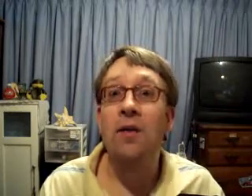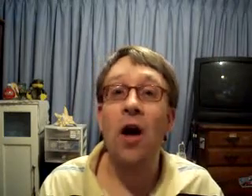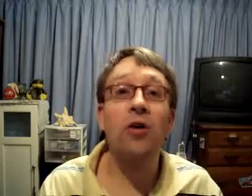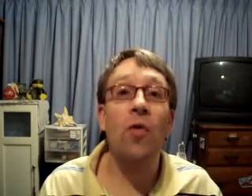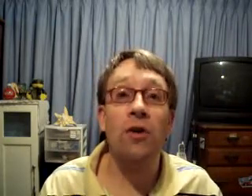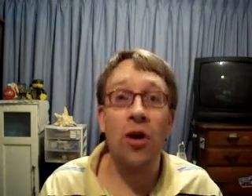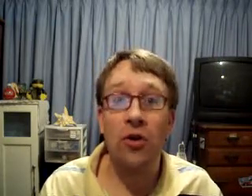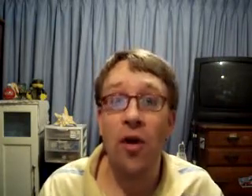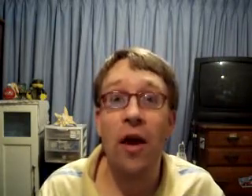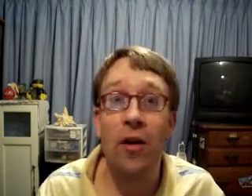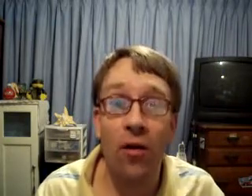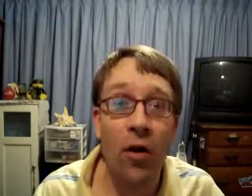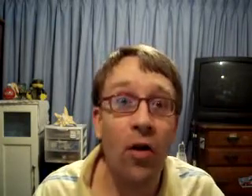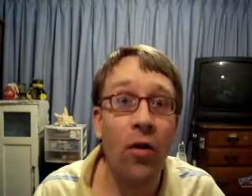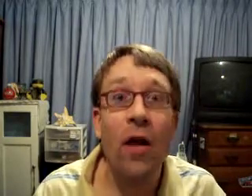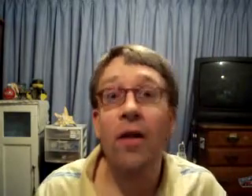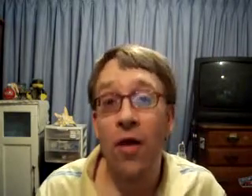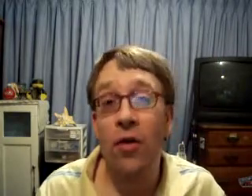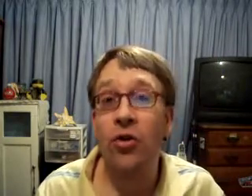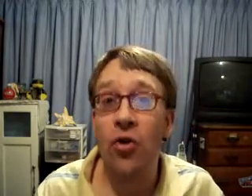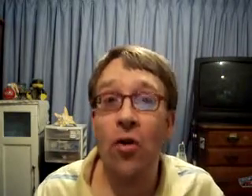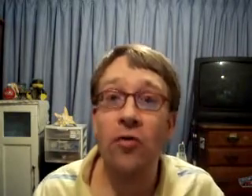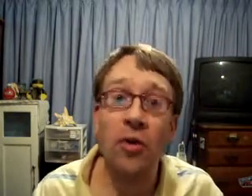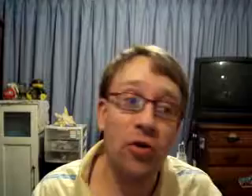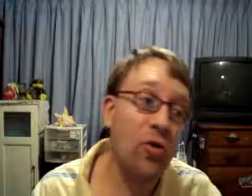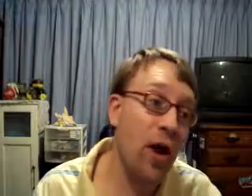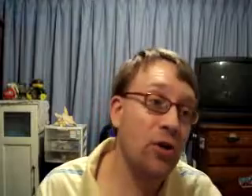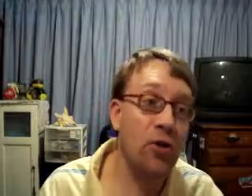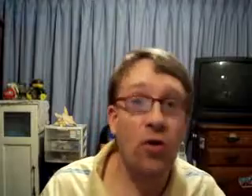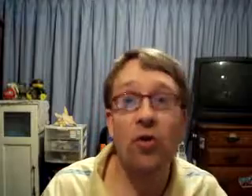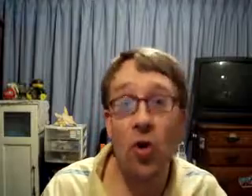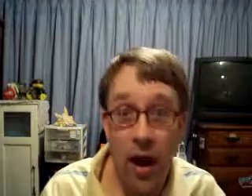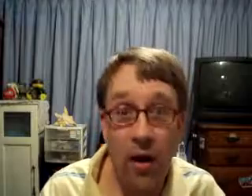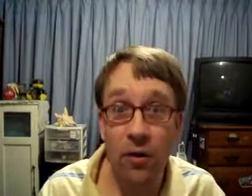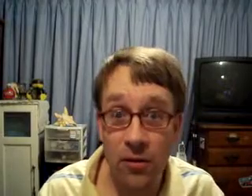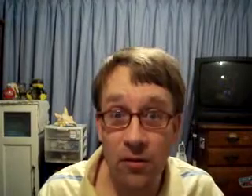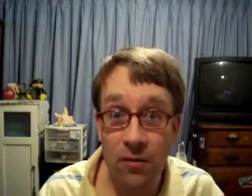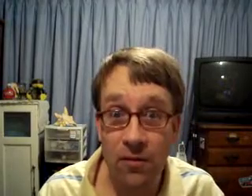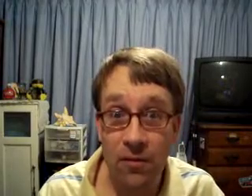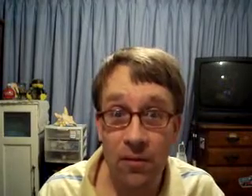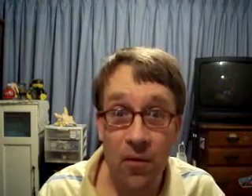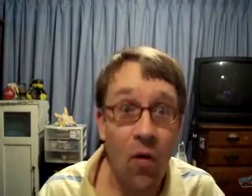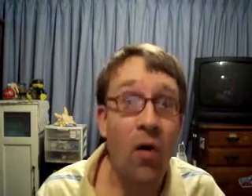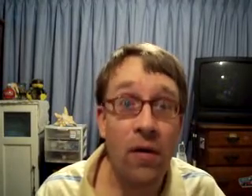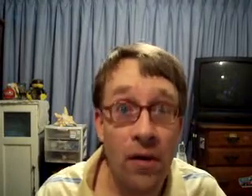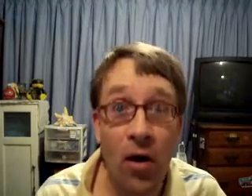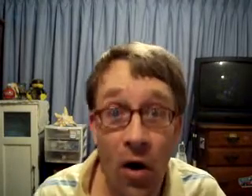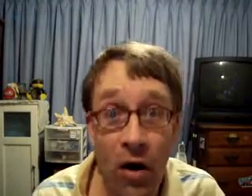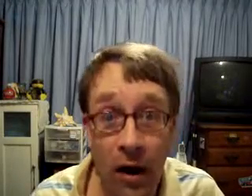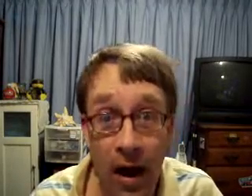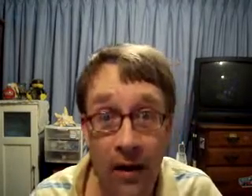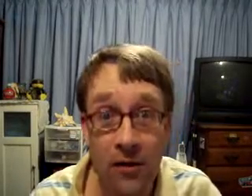It's also what starts creating your little thunderstorms, which creates your little tornadoes. Or even your hurricanes.